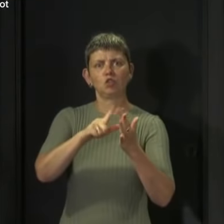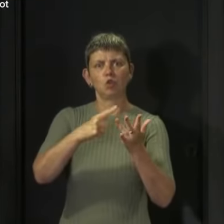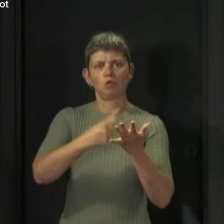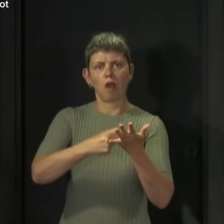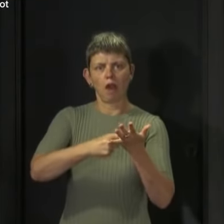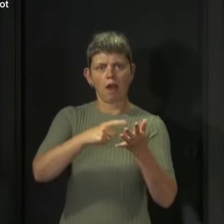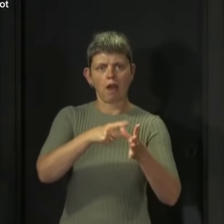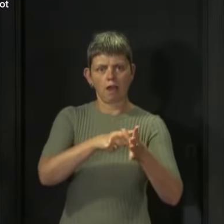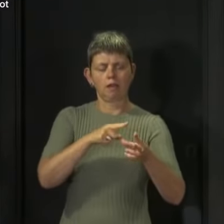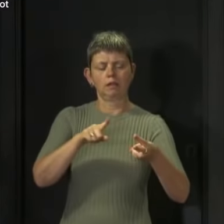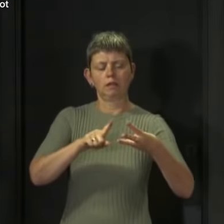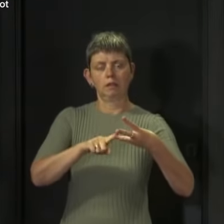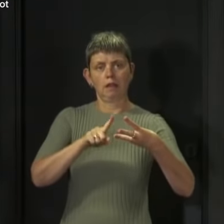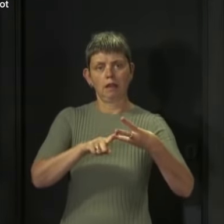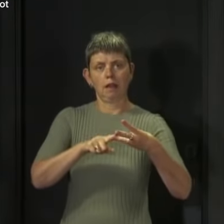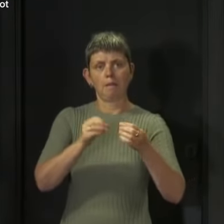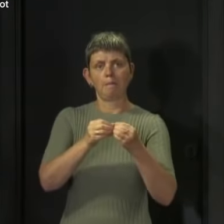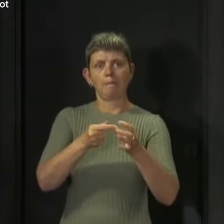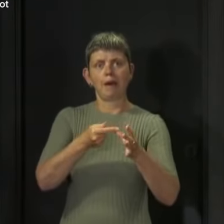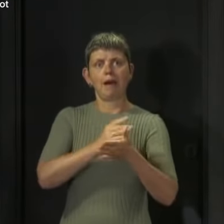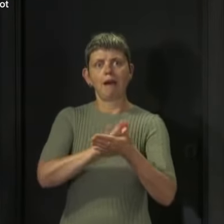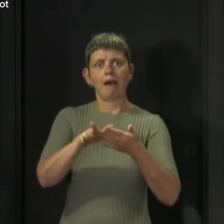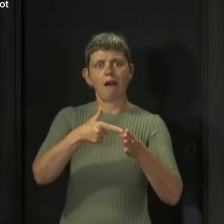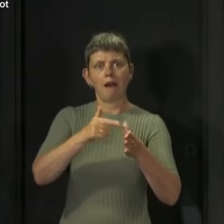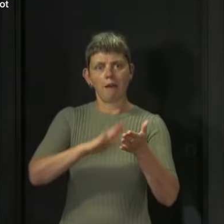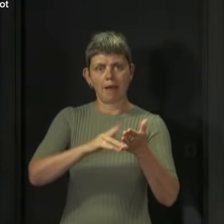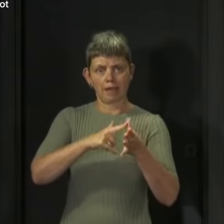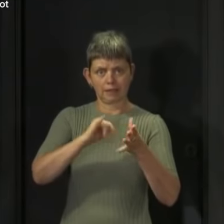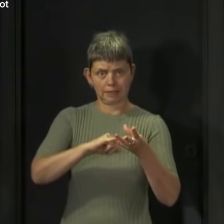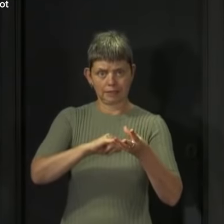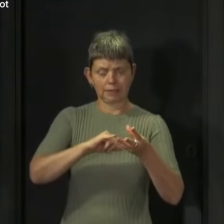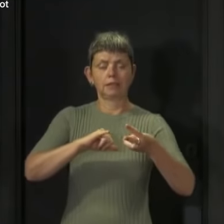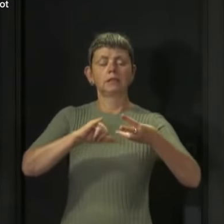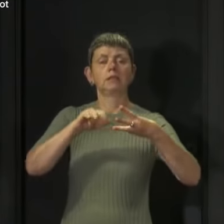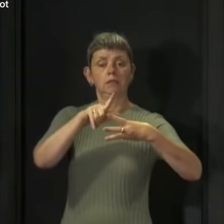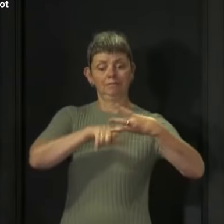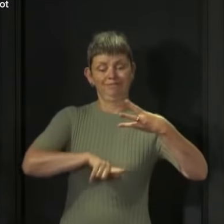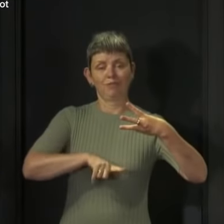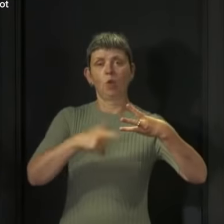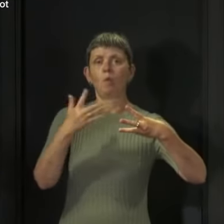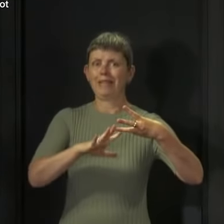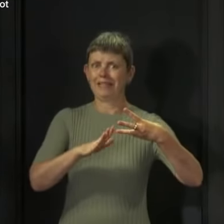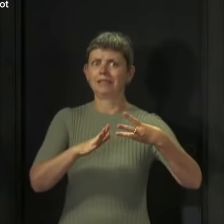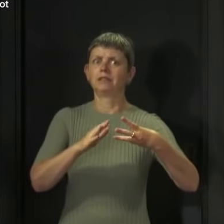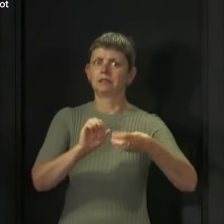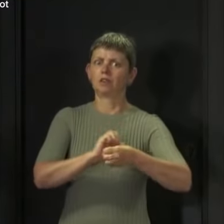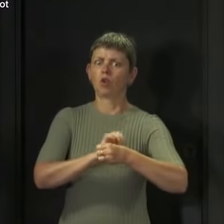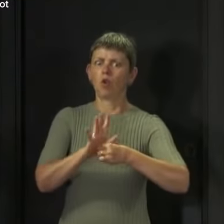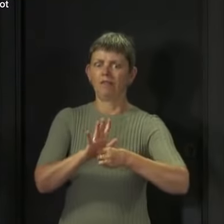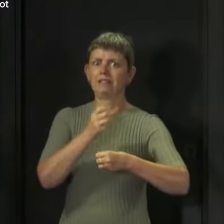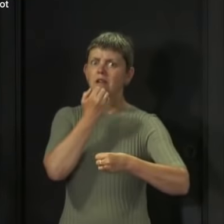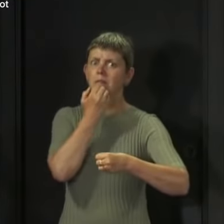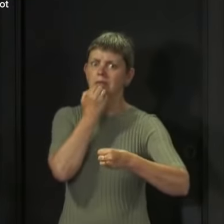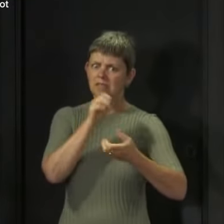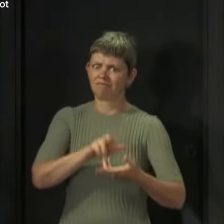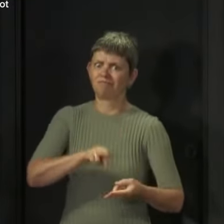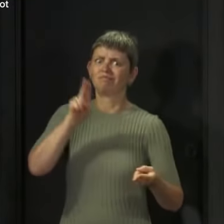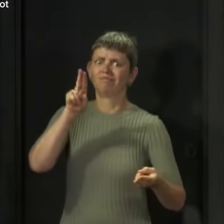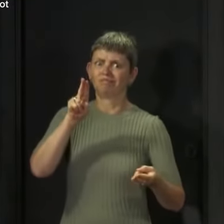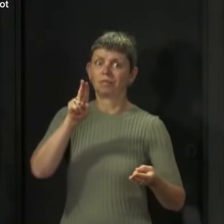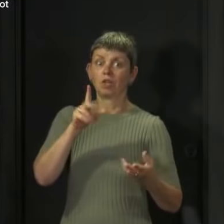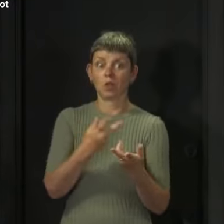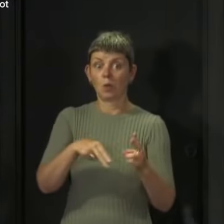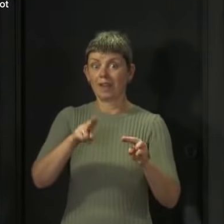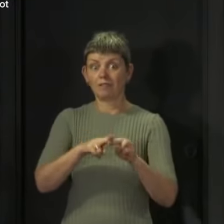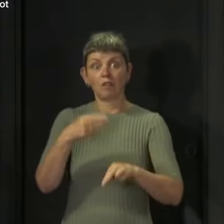these countries has seen a significant rise in COVID cases over recent days so from tomorrow people travelling to Scotland